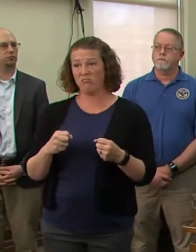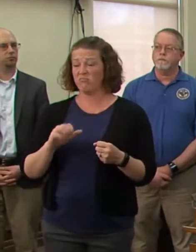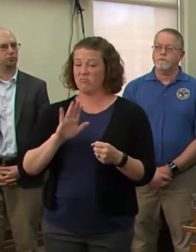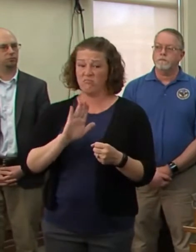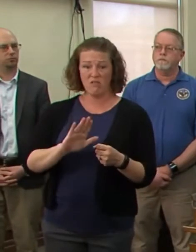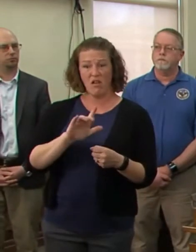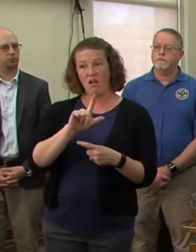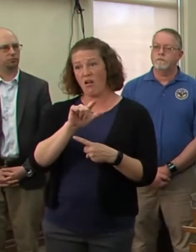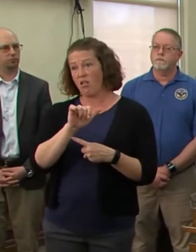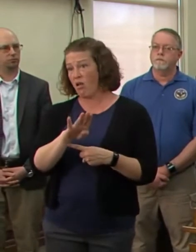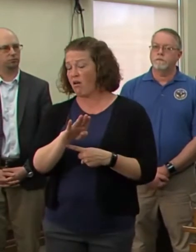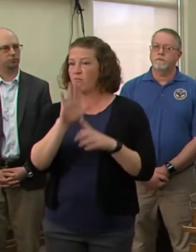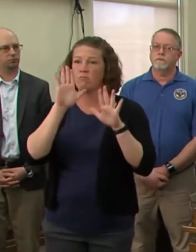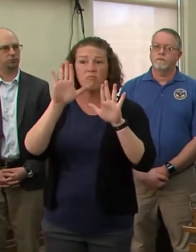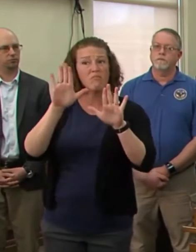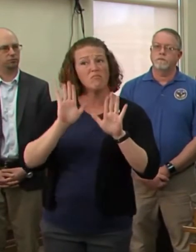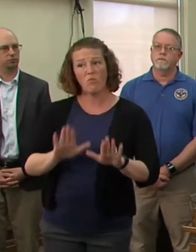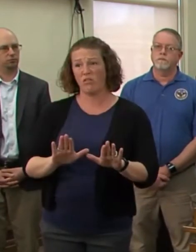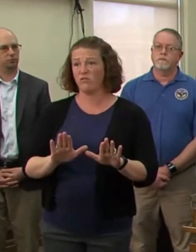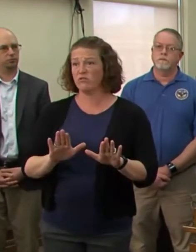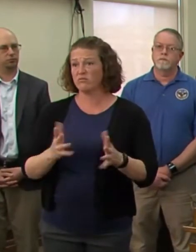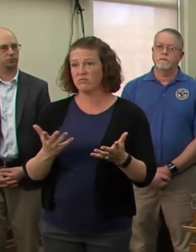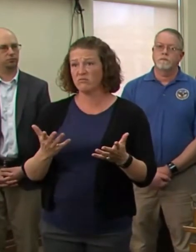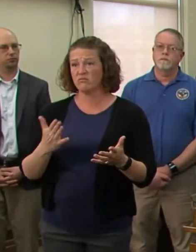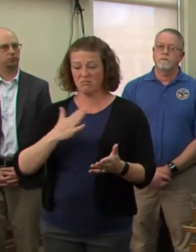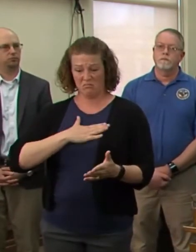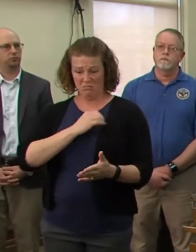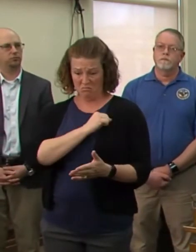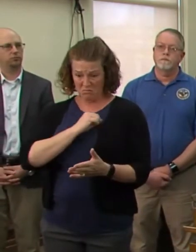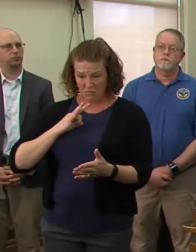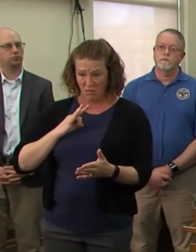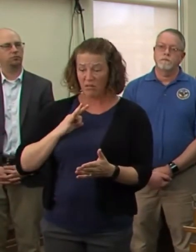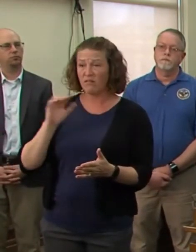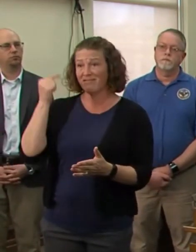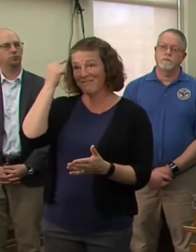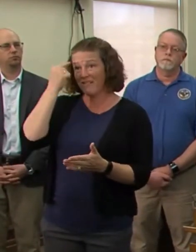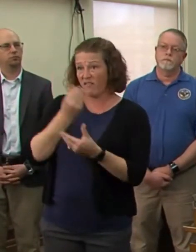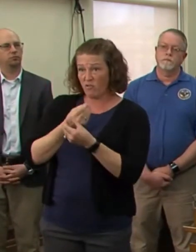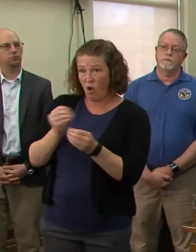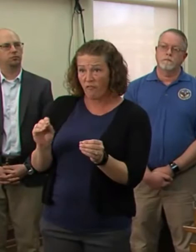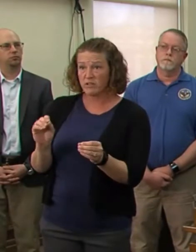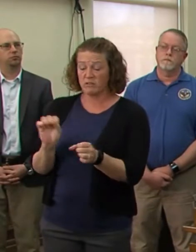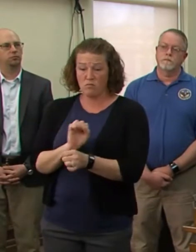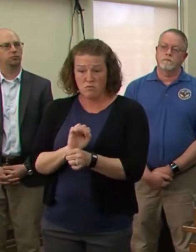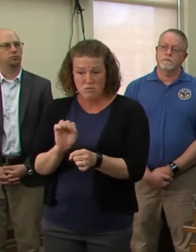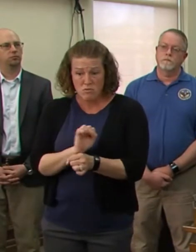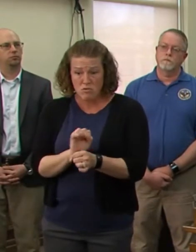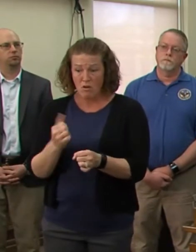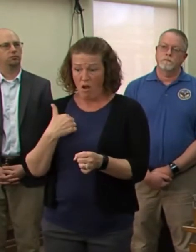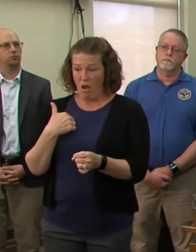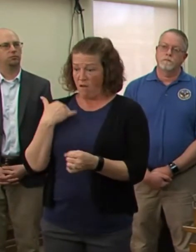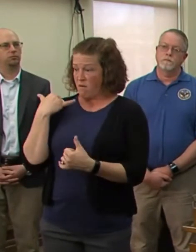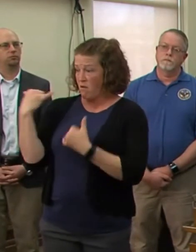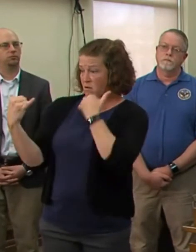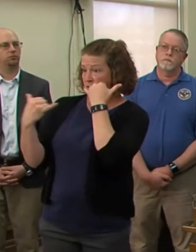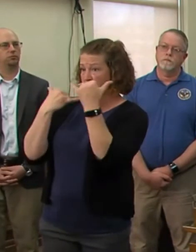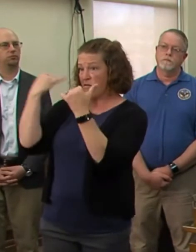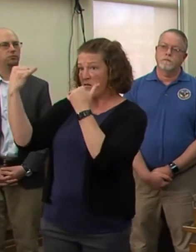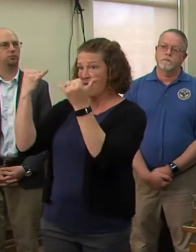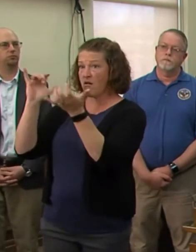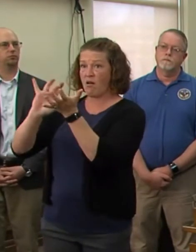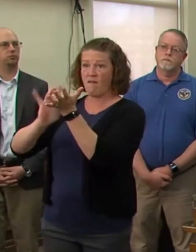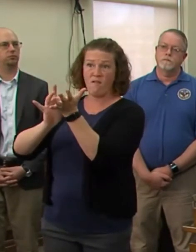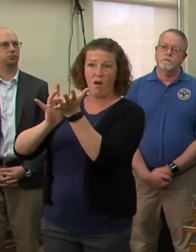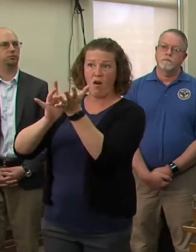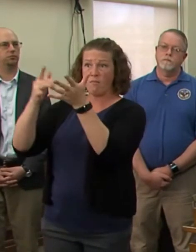to, uh, say my staff and the governor's office have been working very hard. I've made personal calls to the CEOs of pharma companies, of,